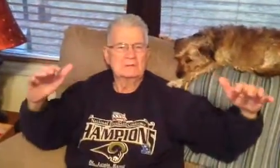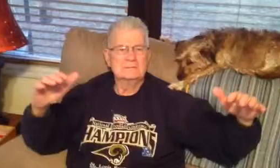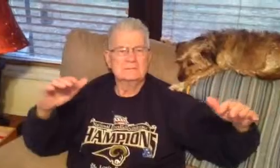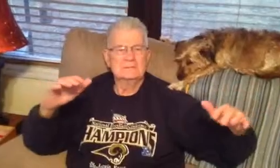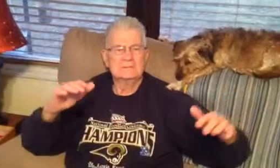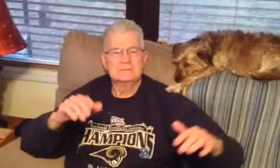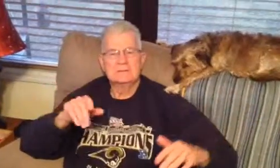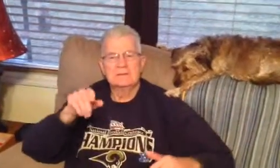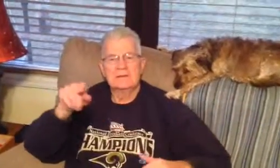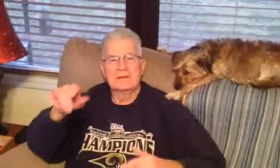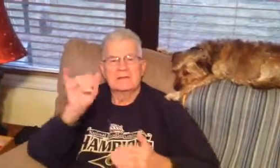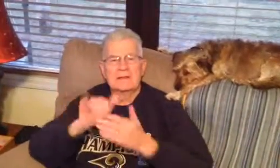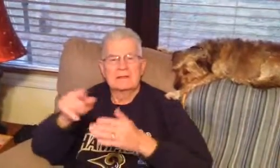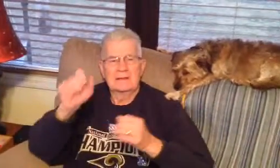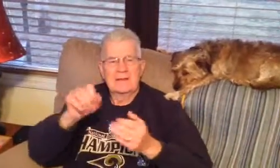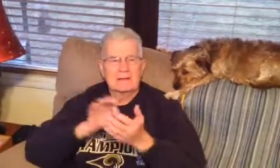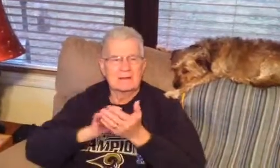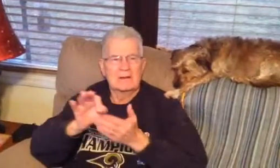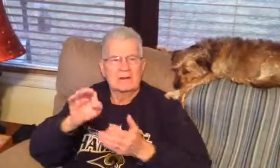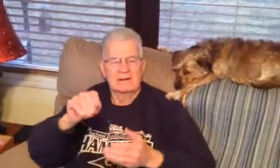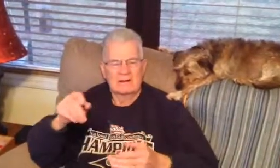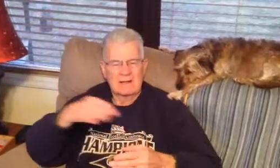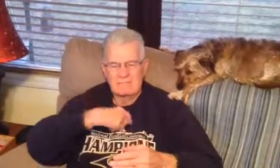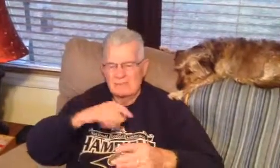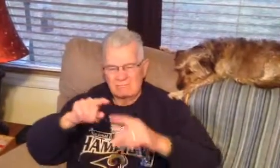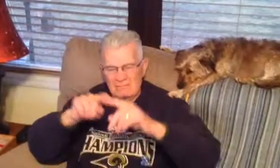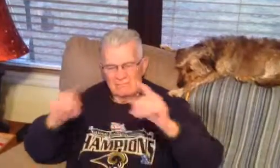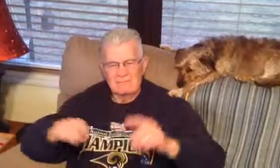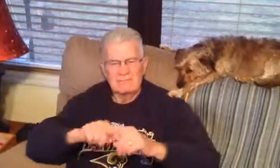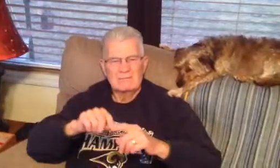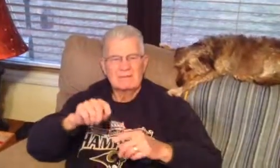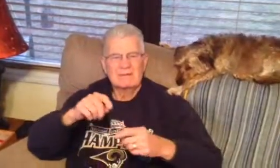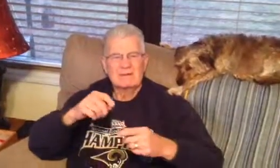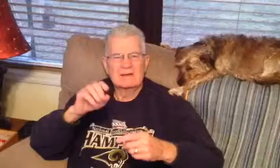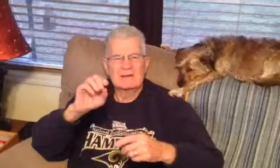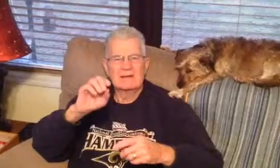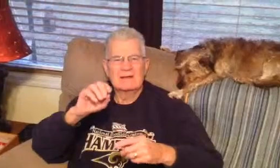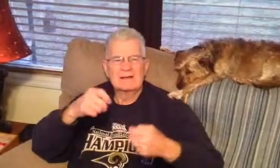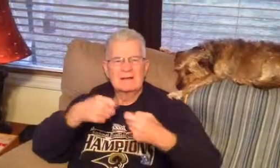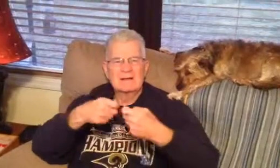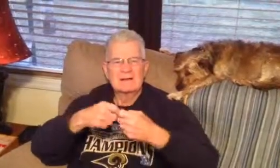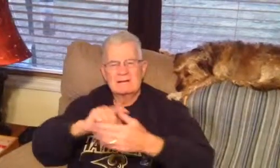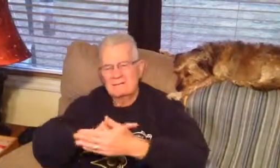Your belt's going right. Your belt's going right. Let's go this way. Go. He's got to get it out of here. Let's go right out, see?